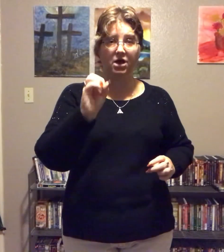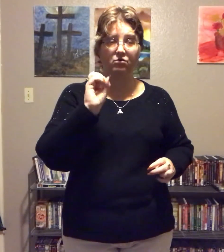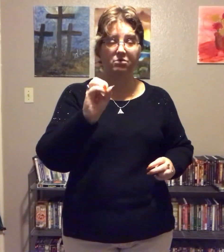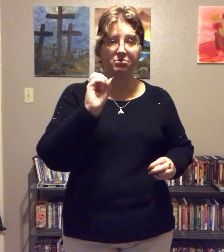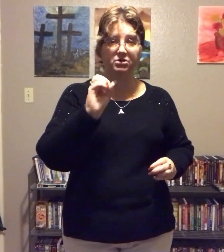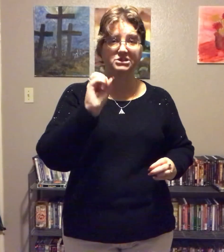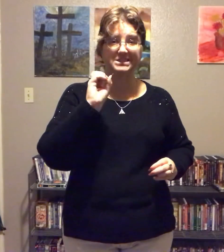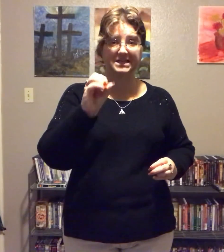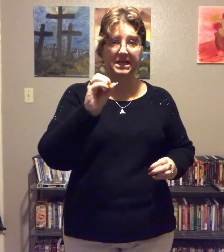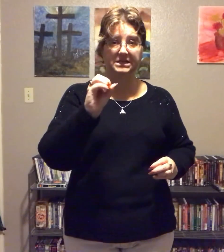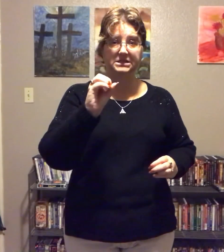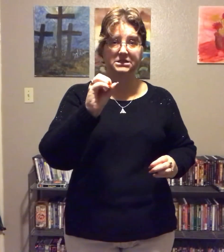100%.